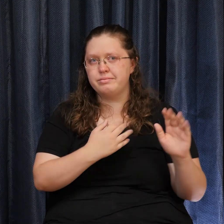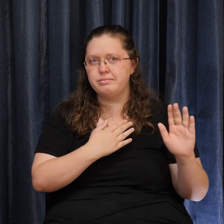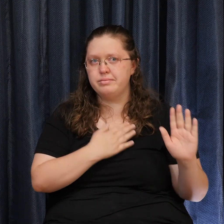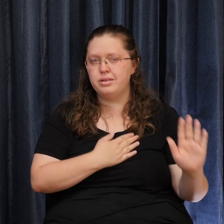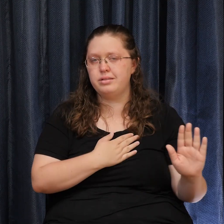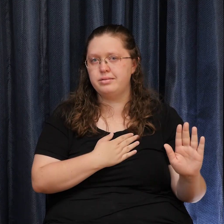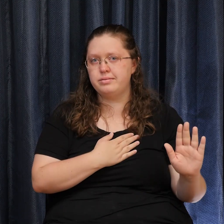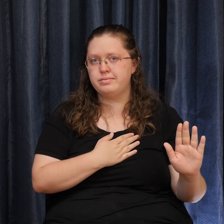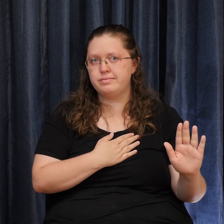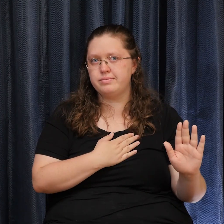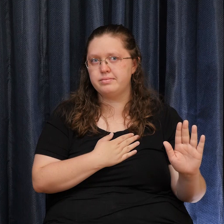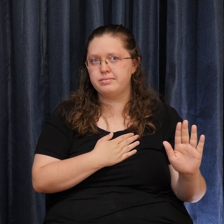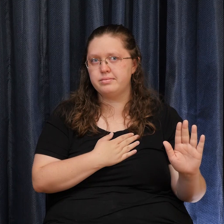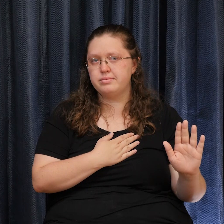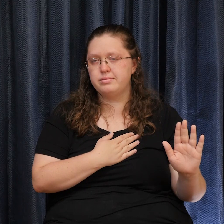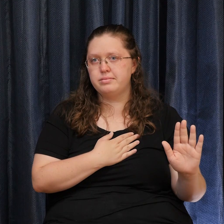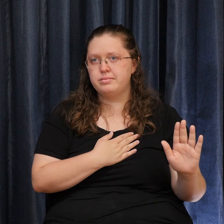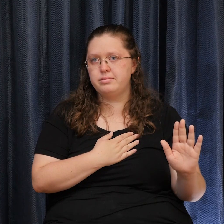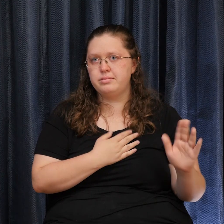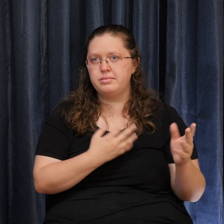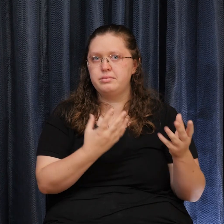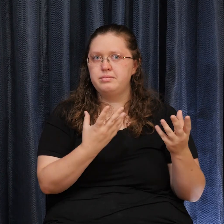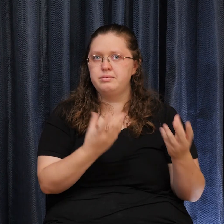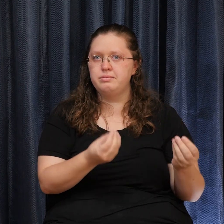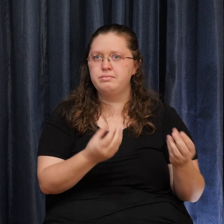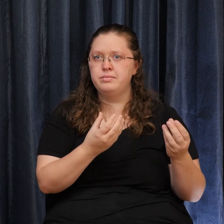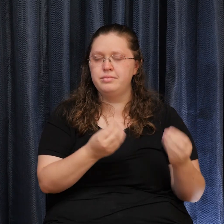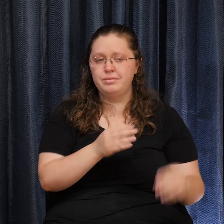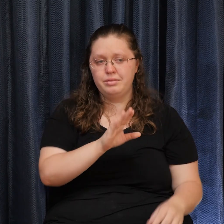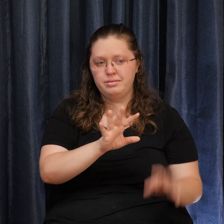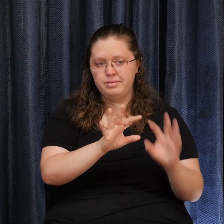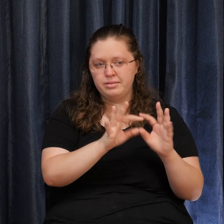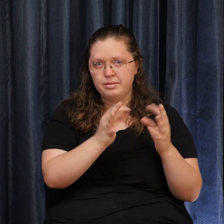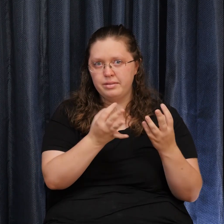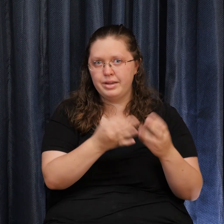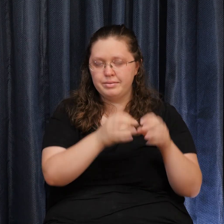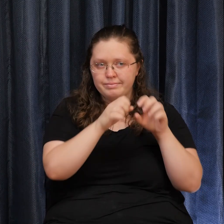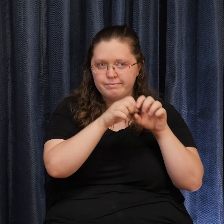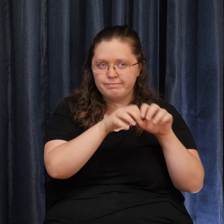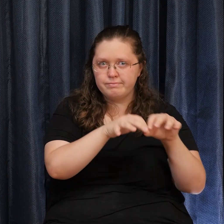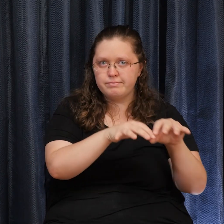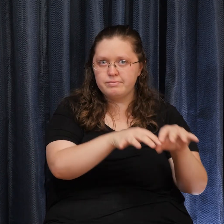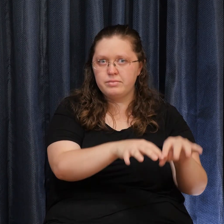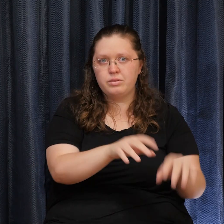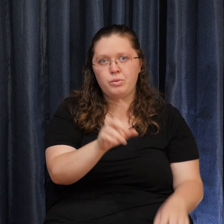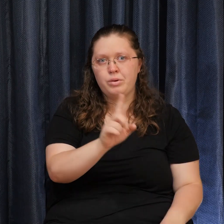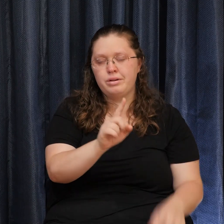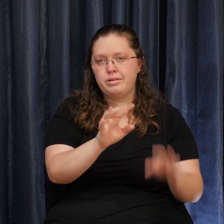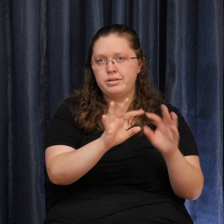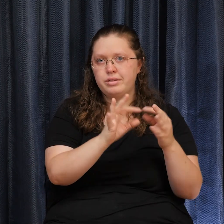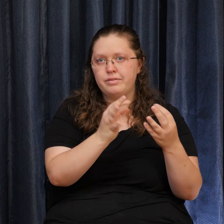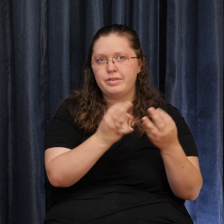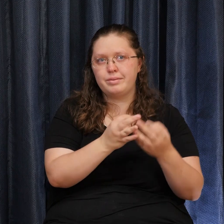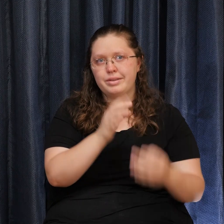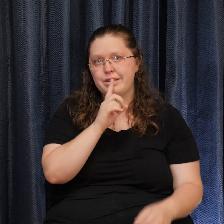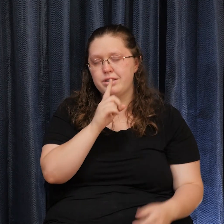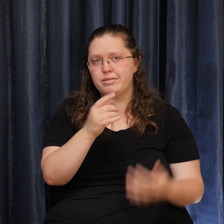Falling softly And gently On his family Whoever and wherever They may be His friends